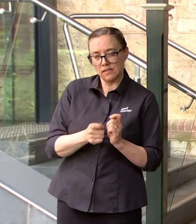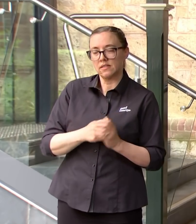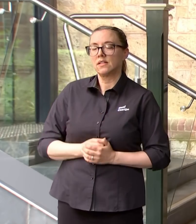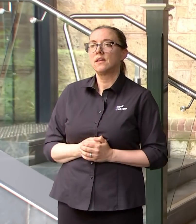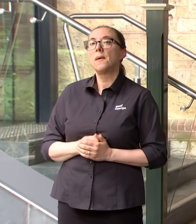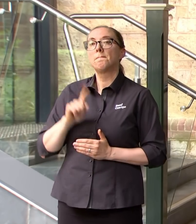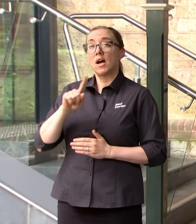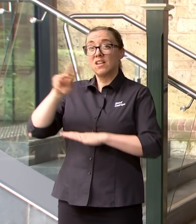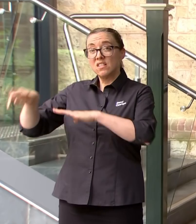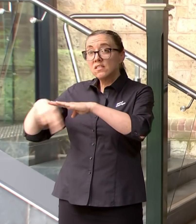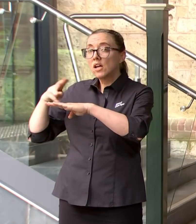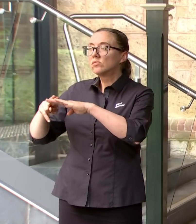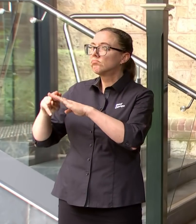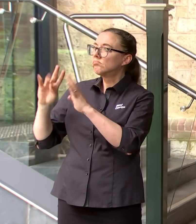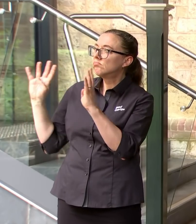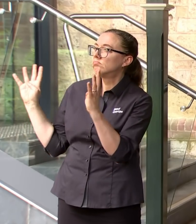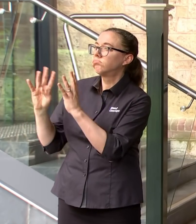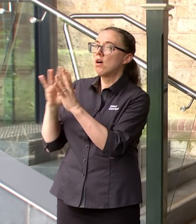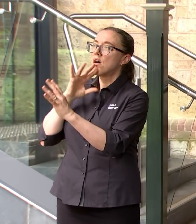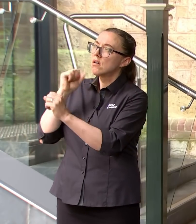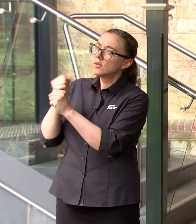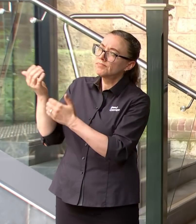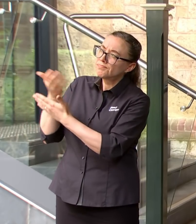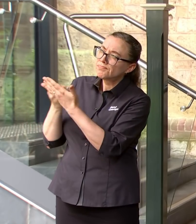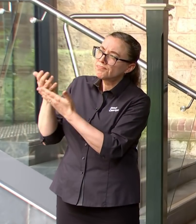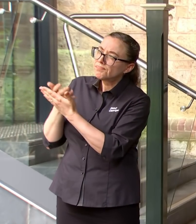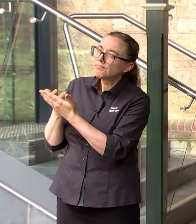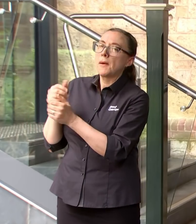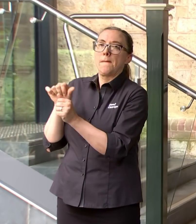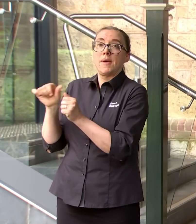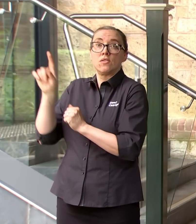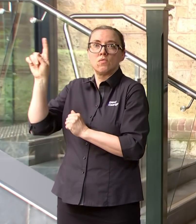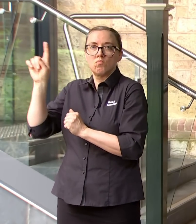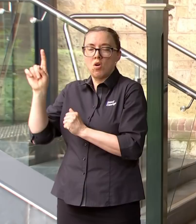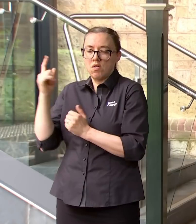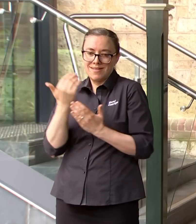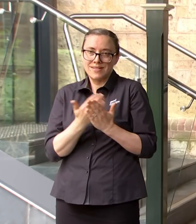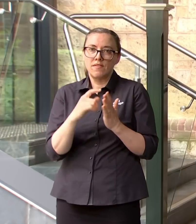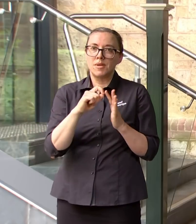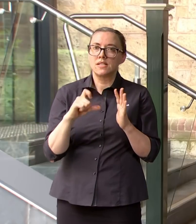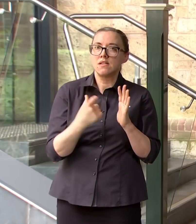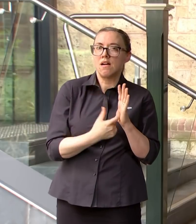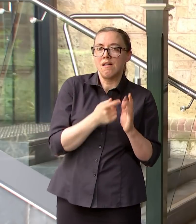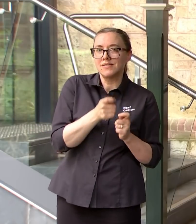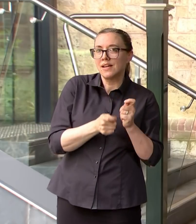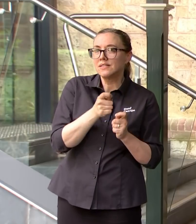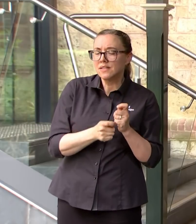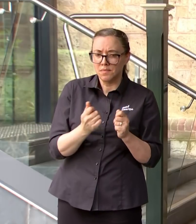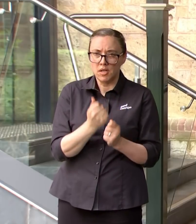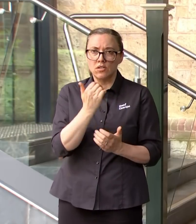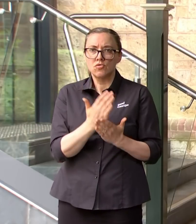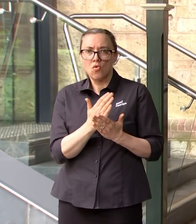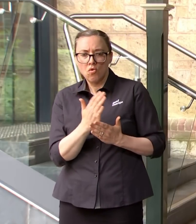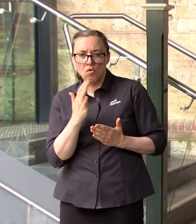all move away from that because we want to conserve and preserve our PCR test to make sure